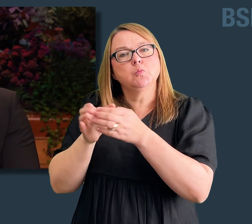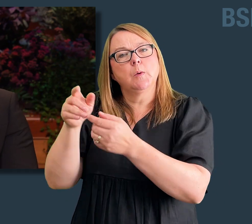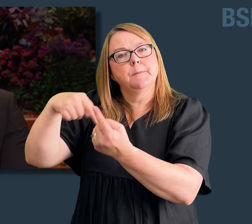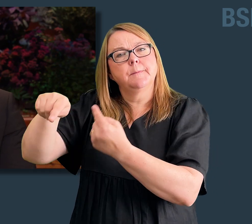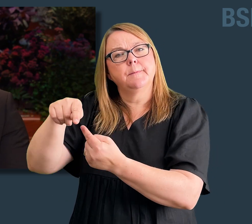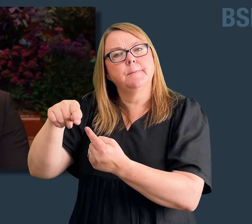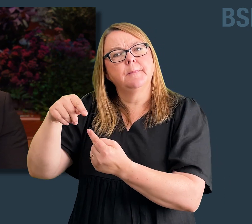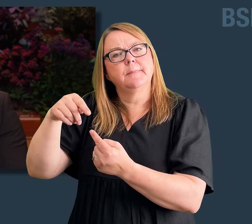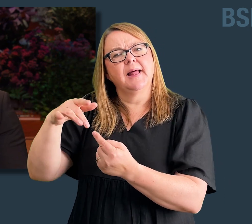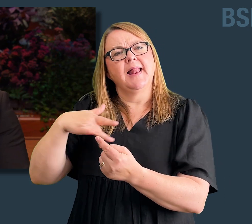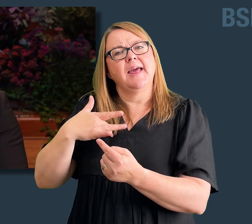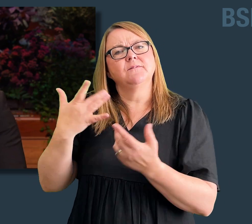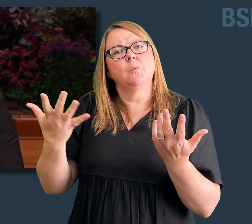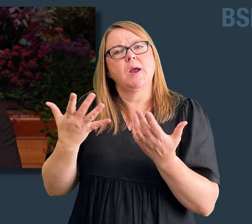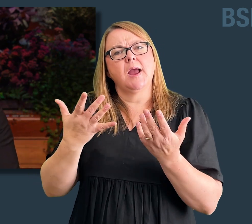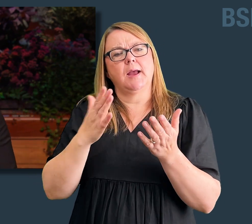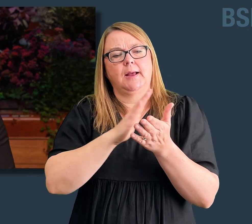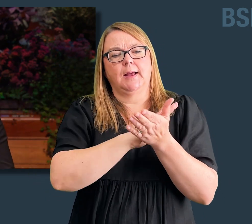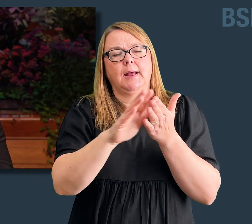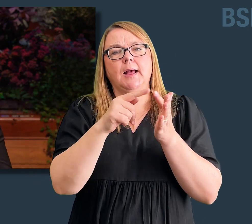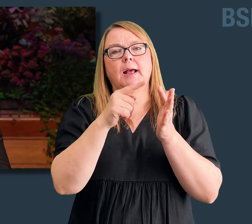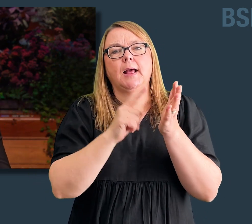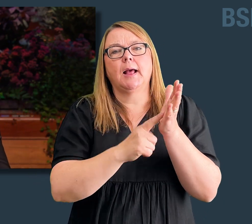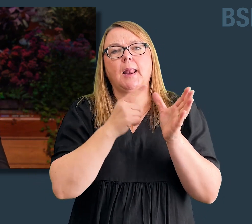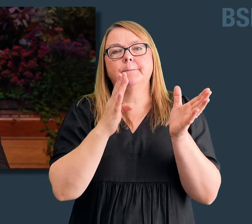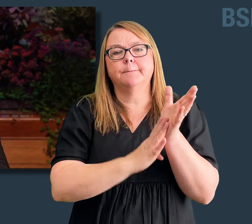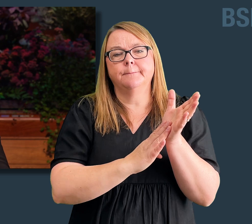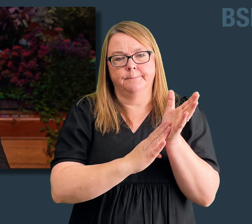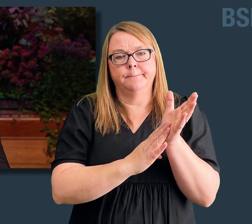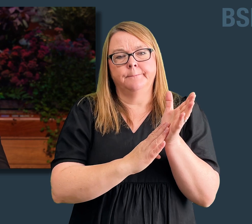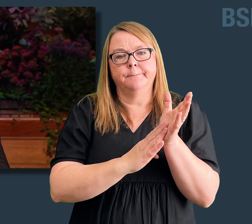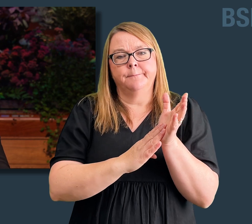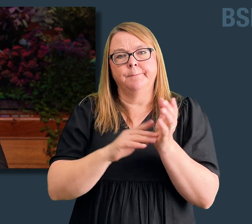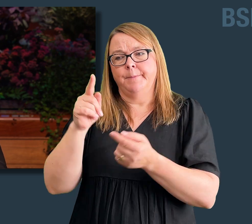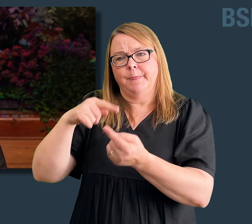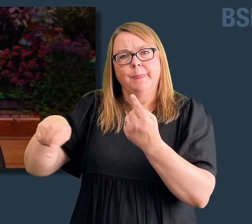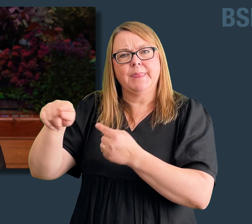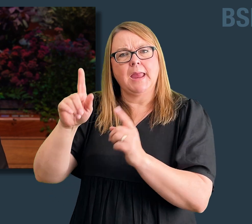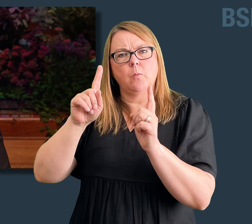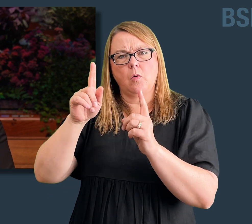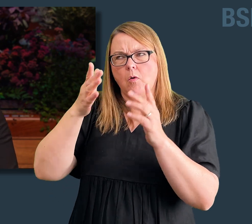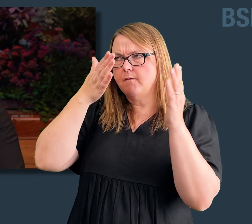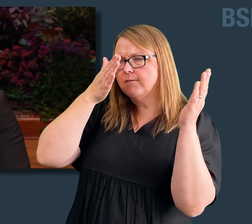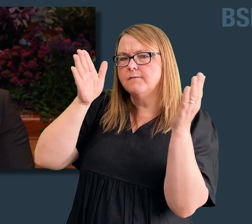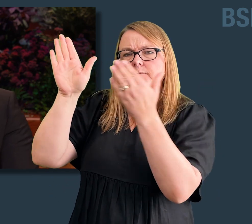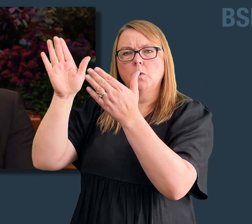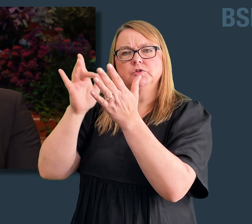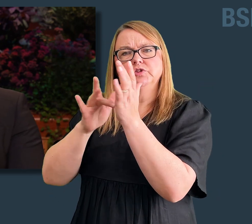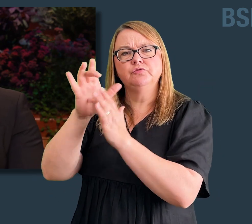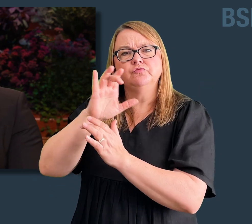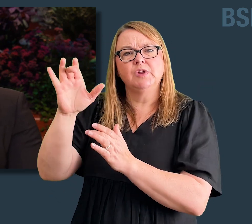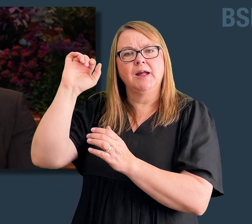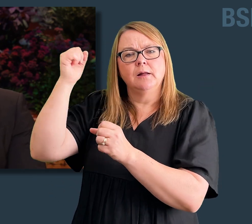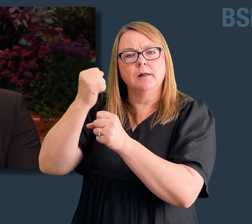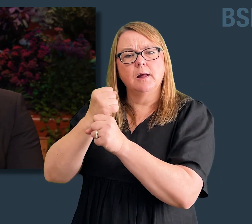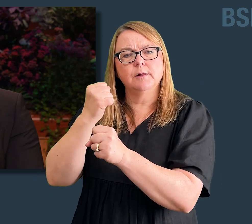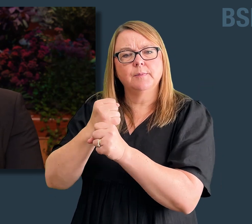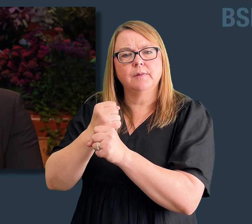or made Jesus Christ and His gospel the focus of their lives and found joy